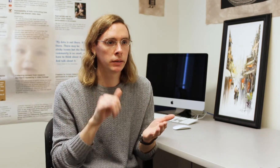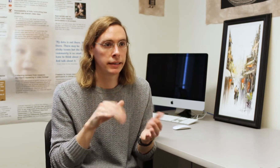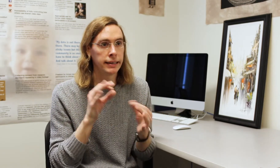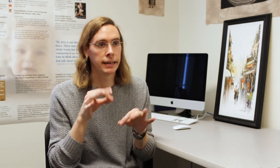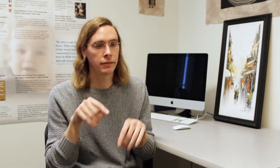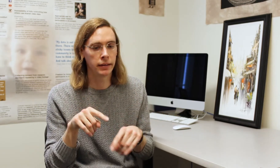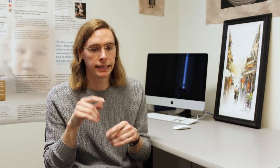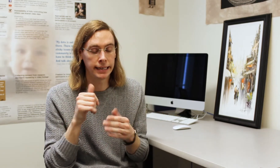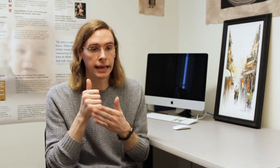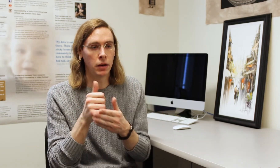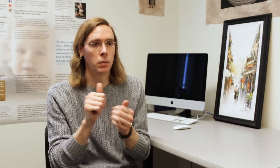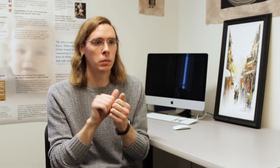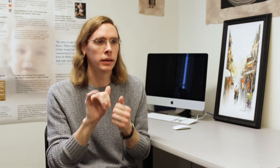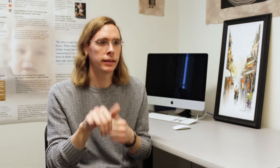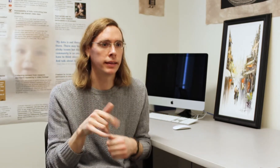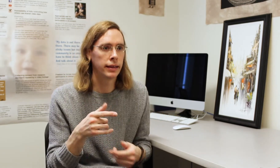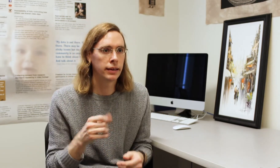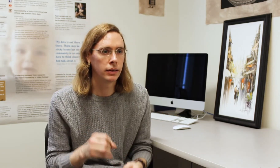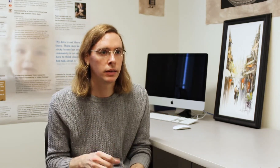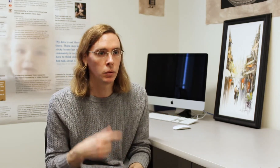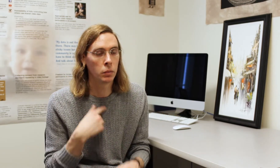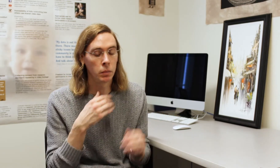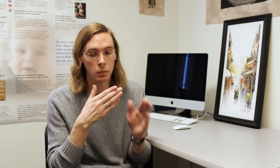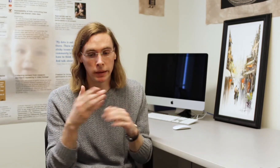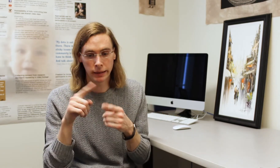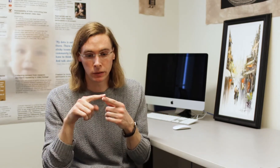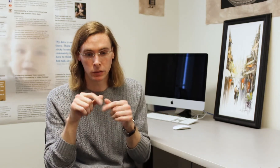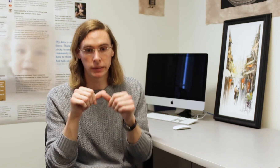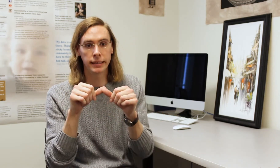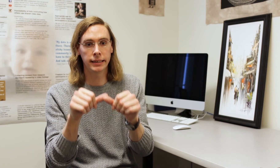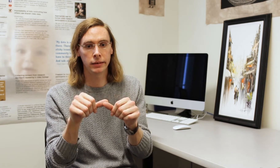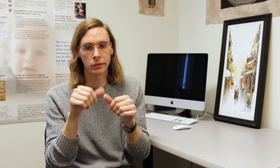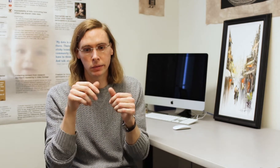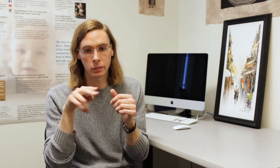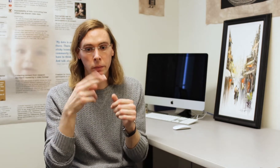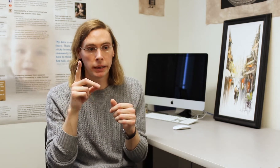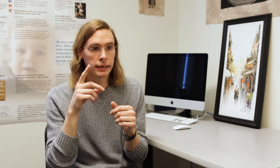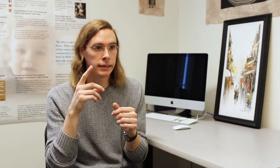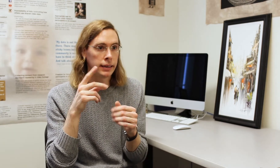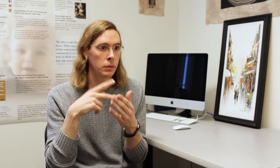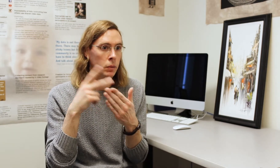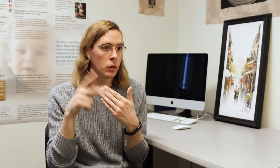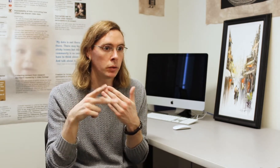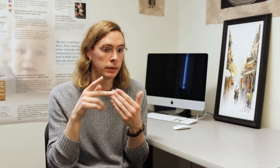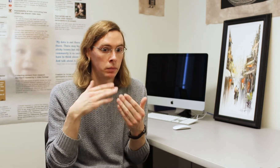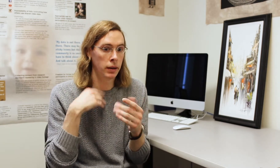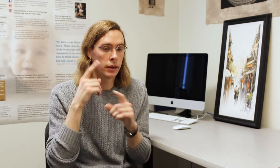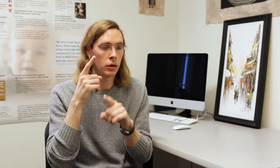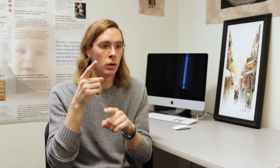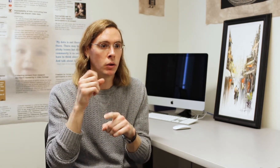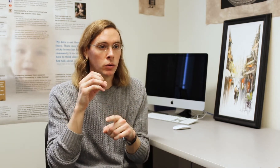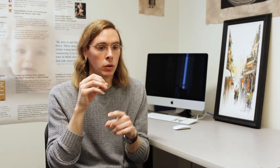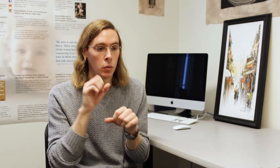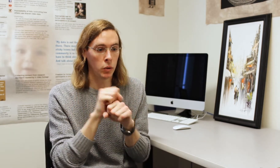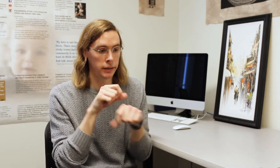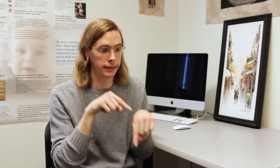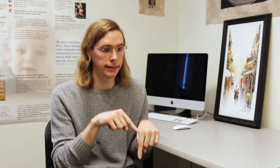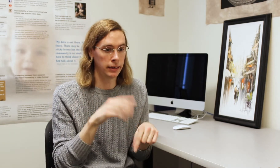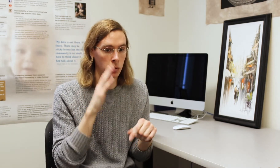This work definitely helps me with that. My goal is to continue on to the PhD program, so the work I do now will definitely